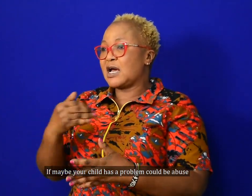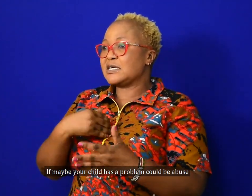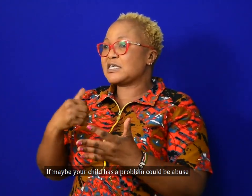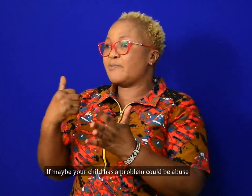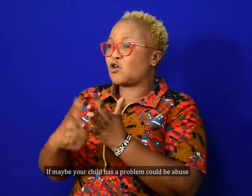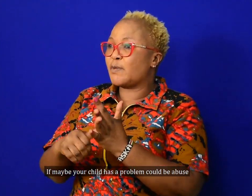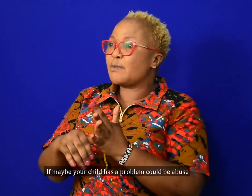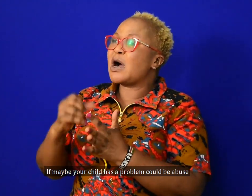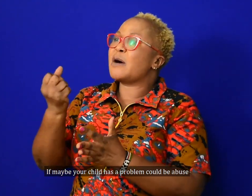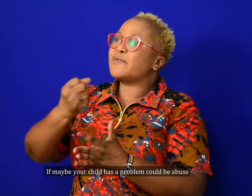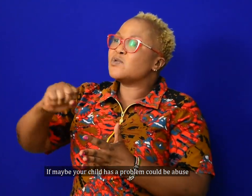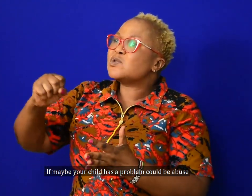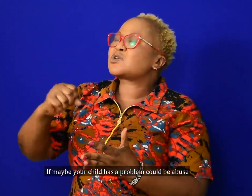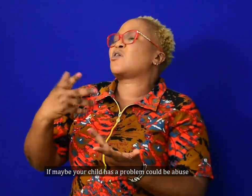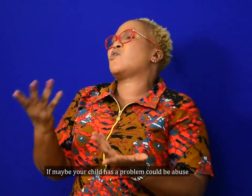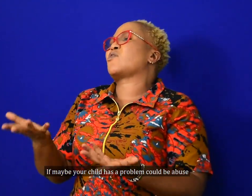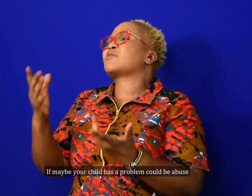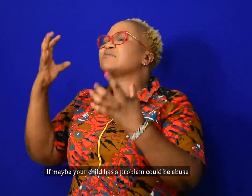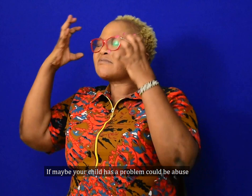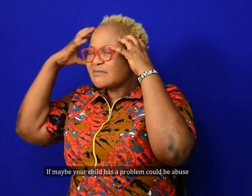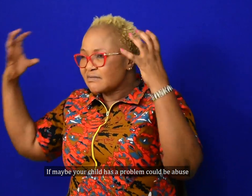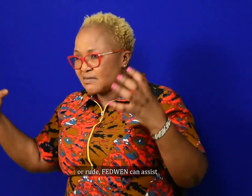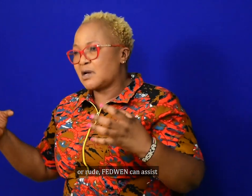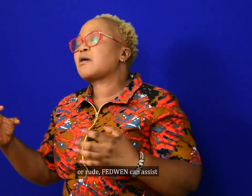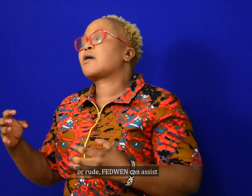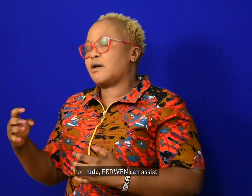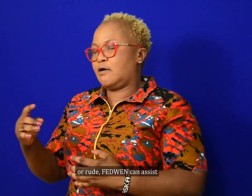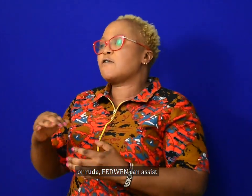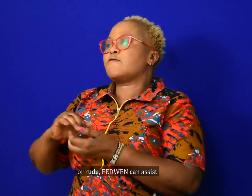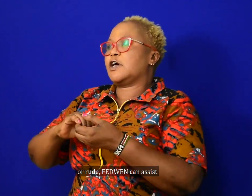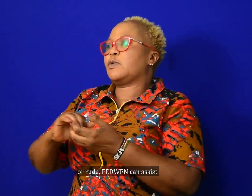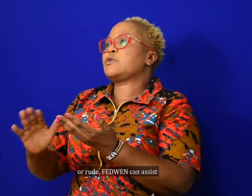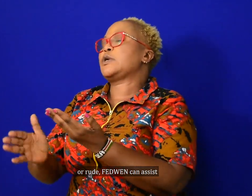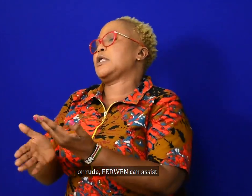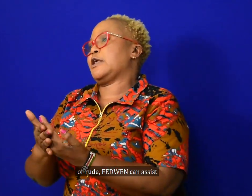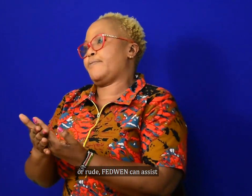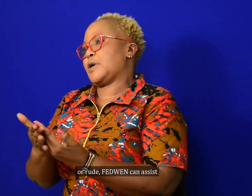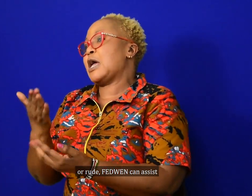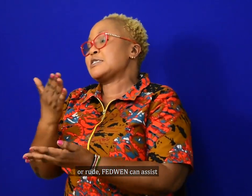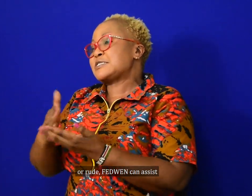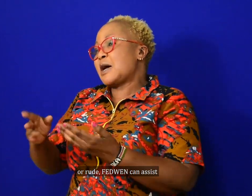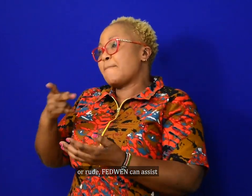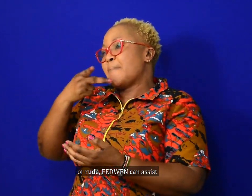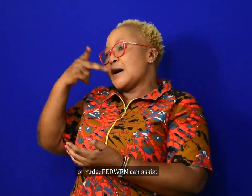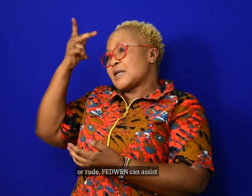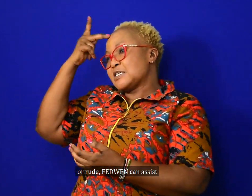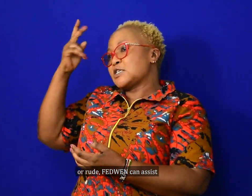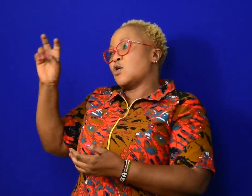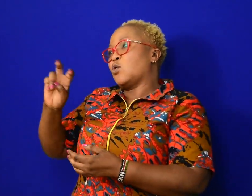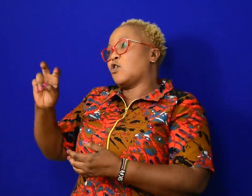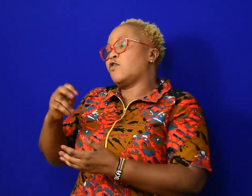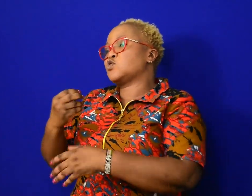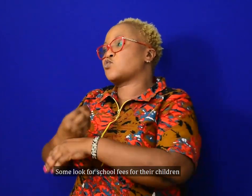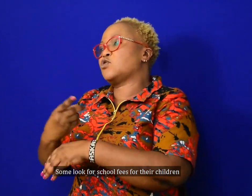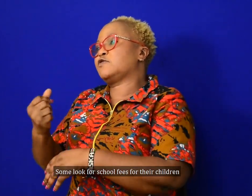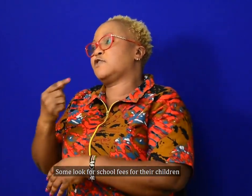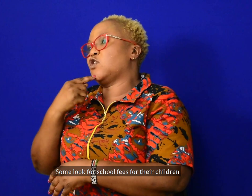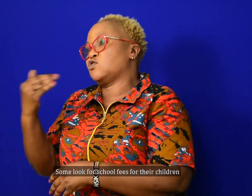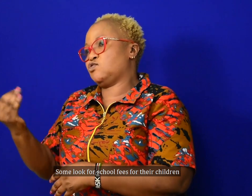your child has a problem, it could be abuse or being rude. Fedwin can assist. Some parents look